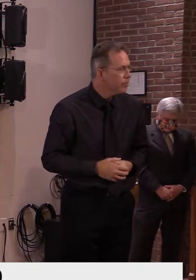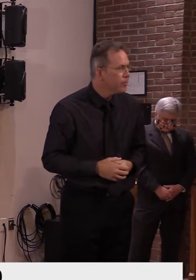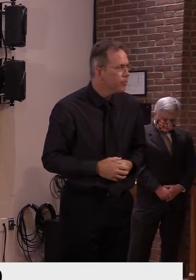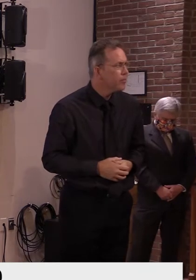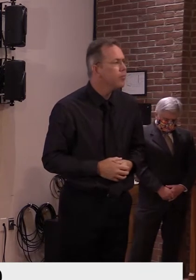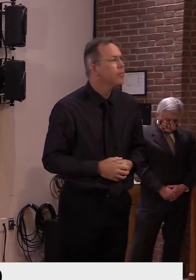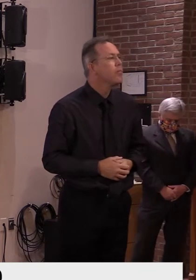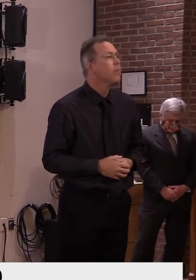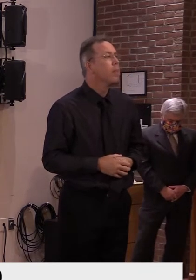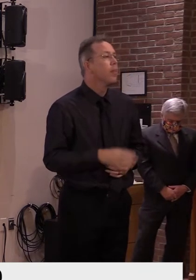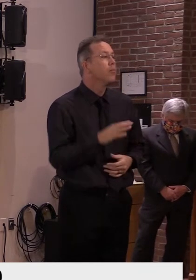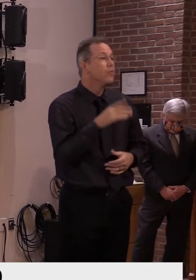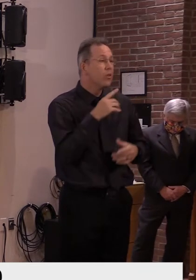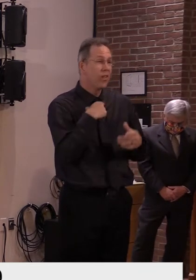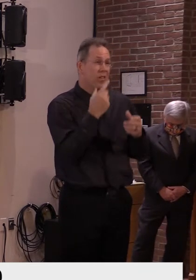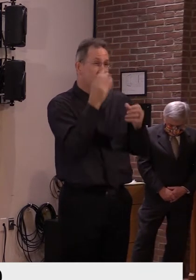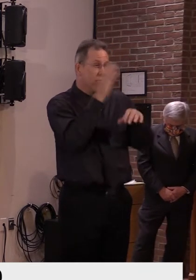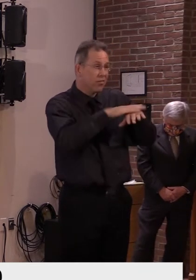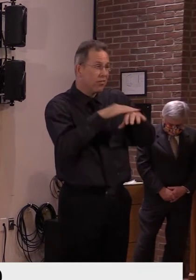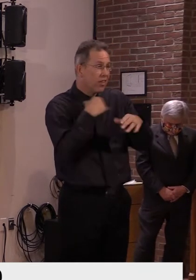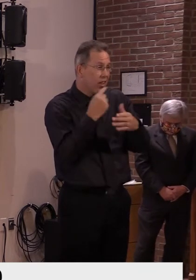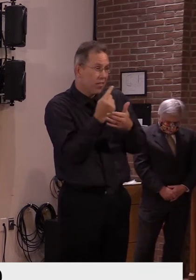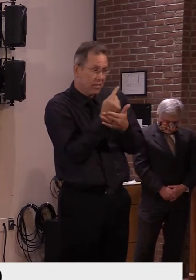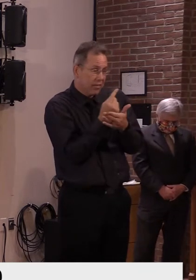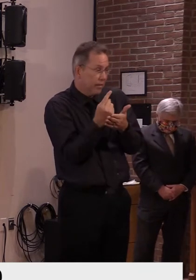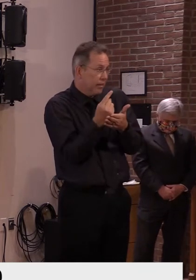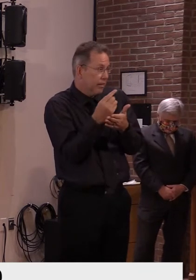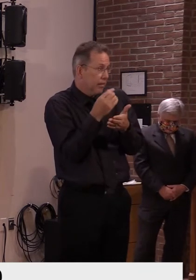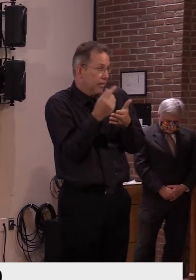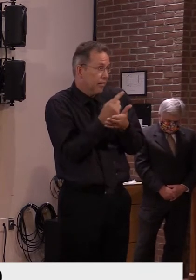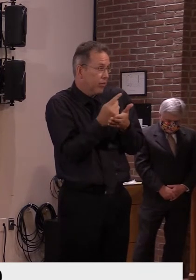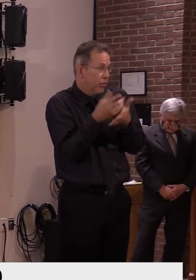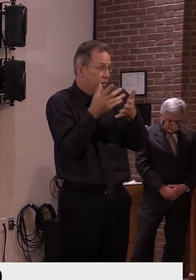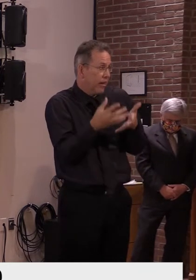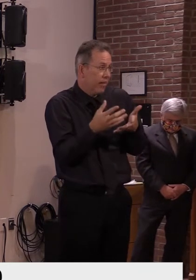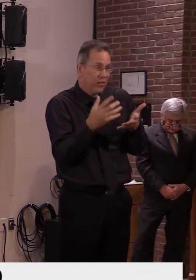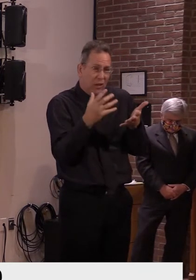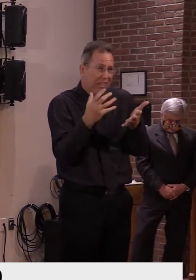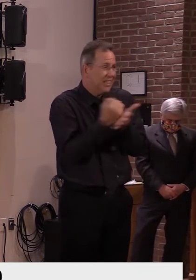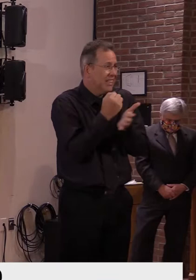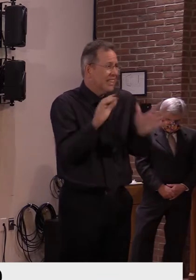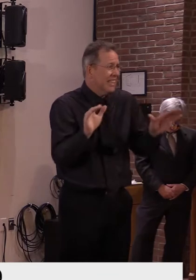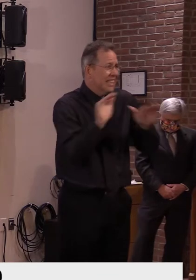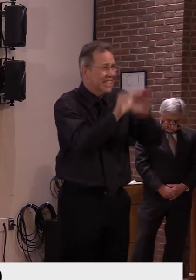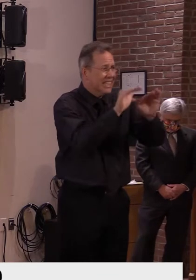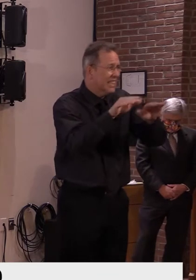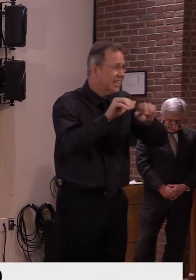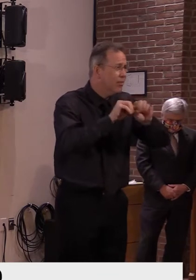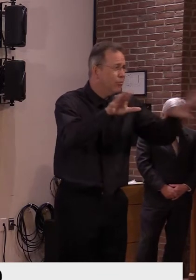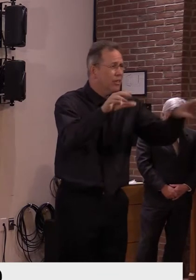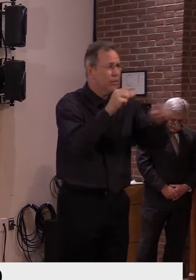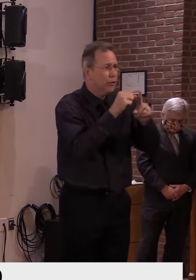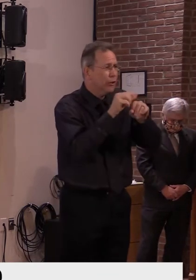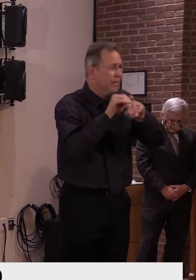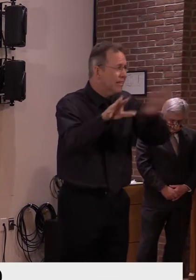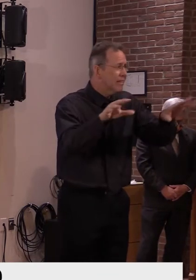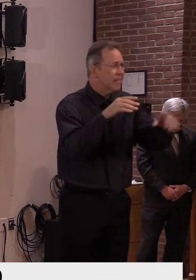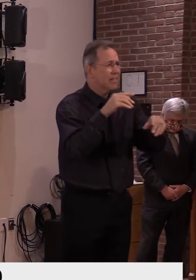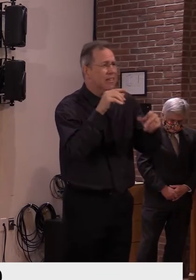away from election day Vermonters, so it is time to get out there and vote using whatever option you decide is best for you.